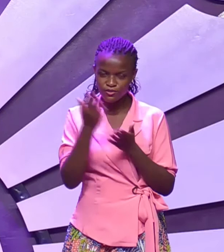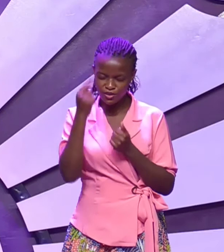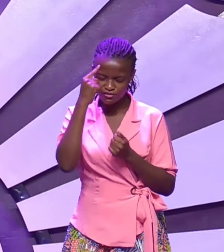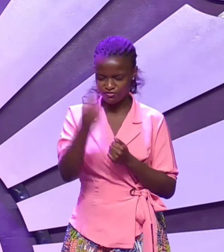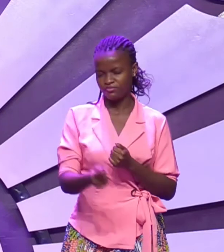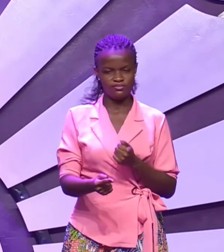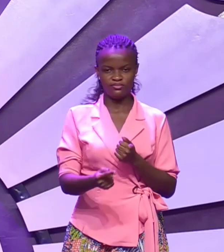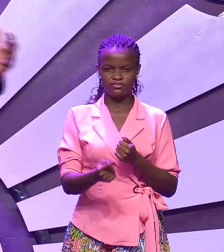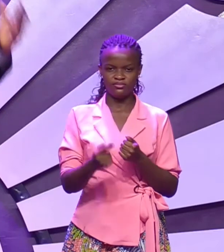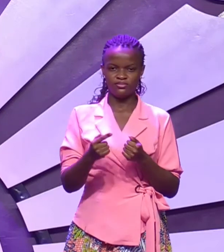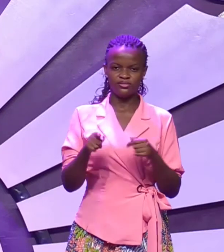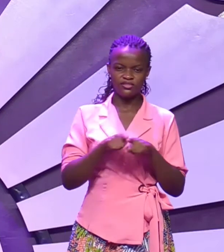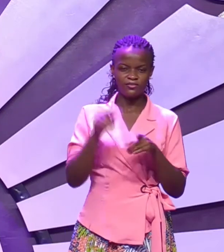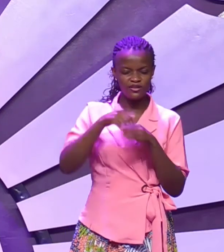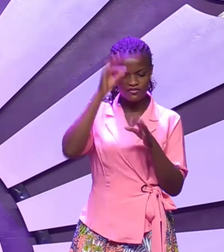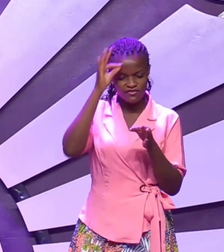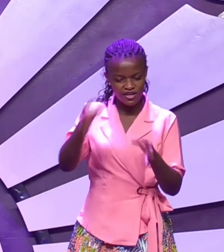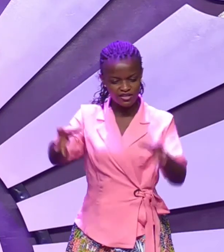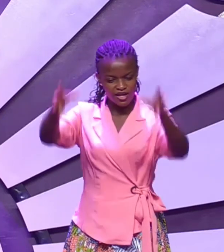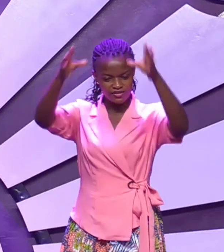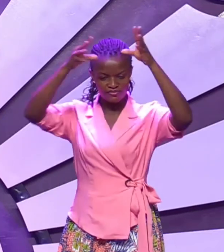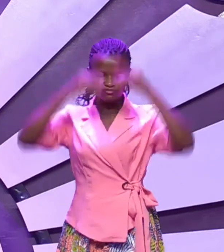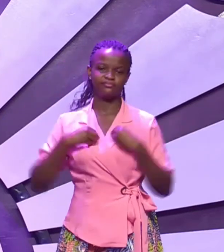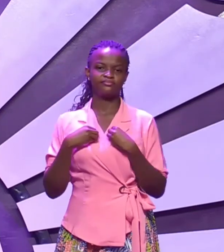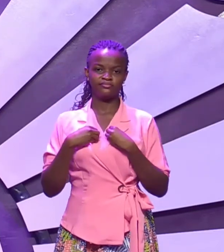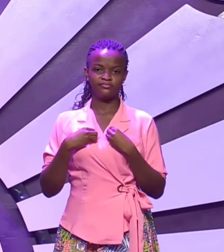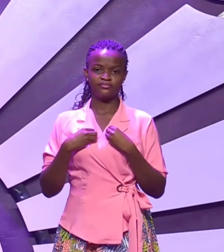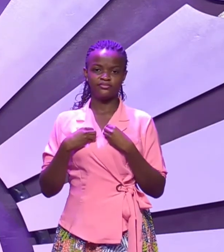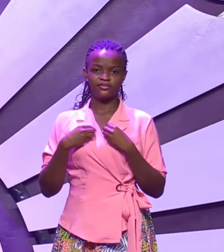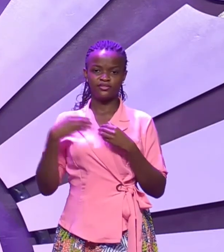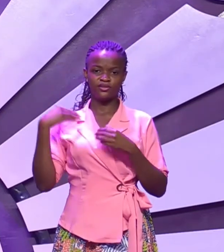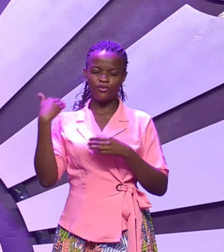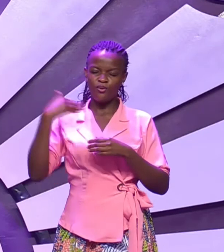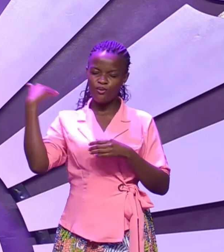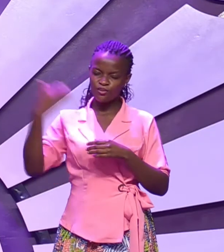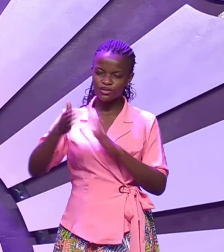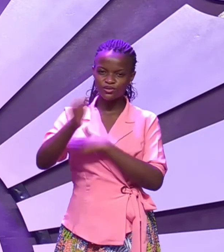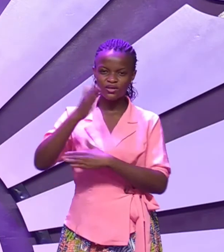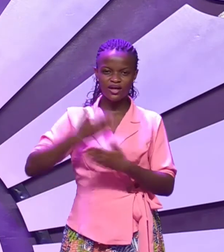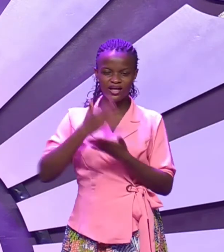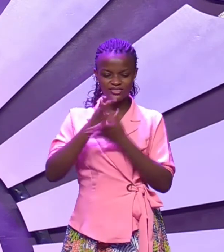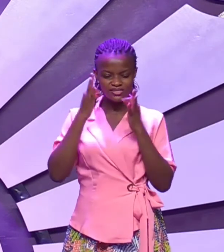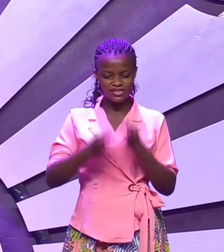by faith receive it always God has something better